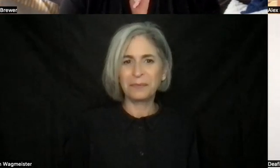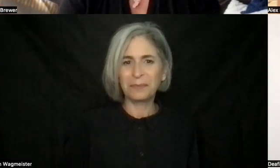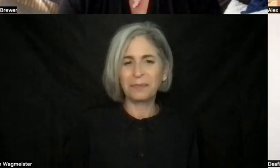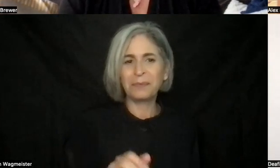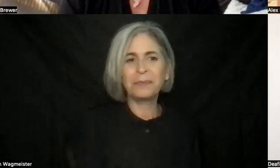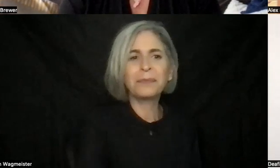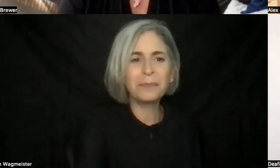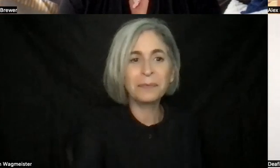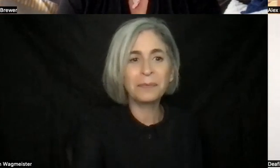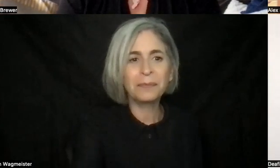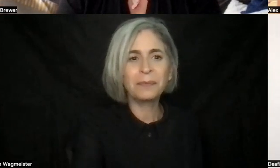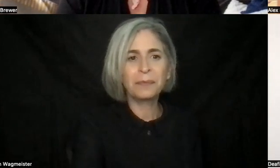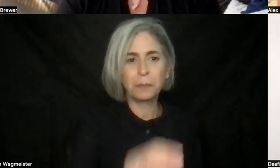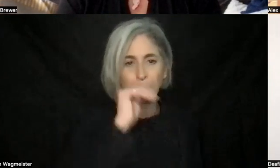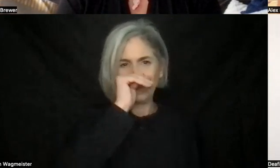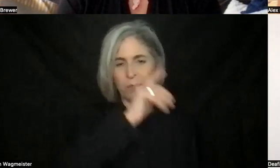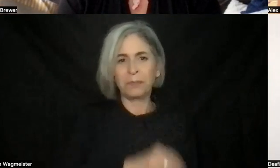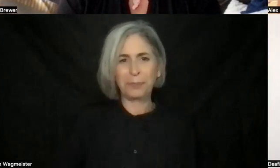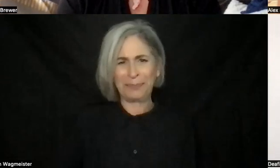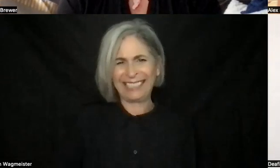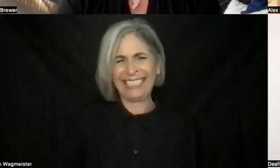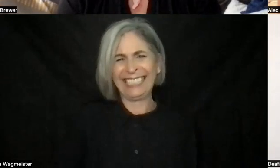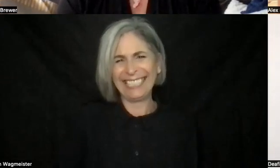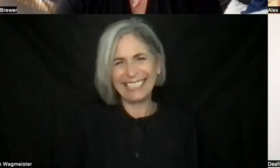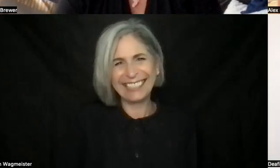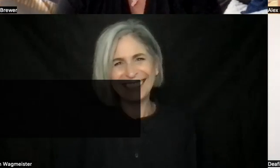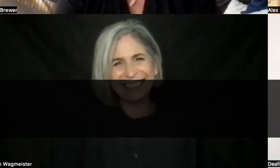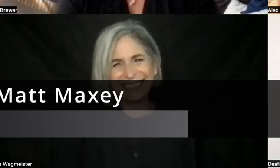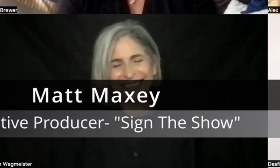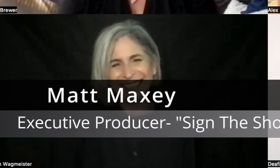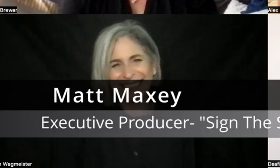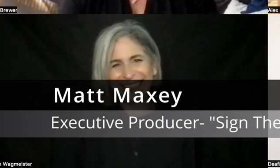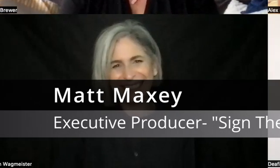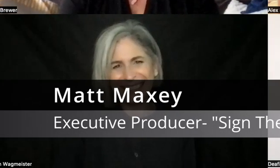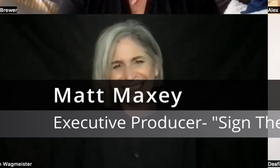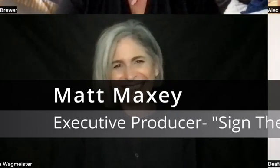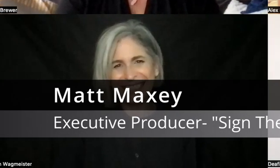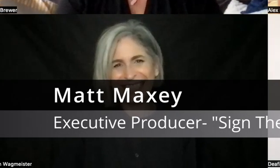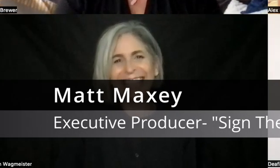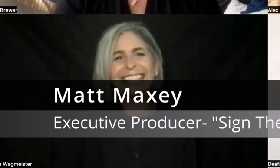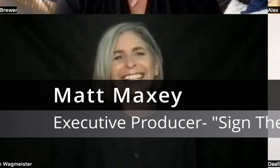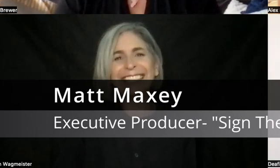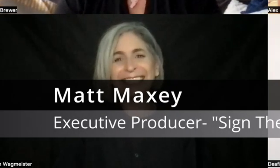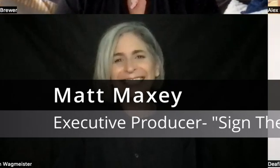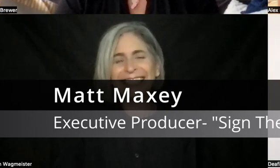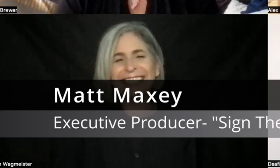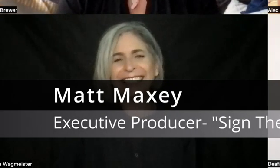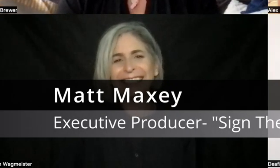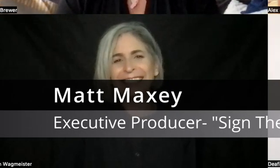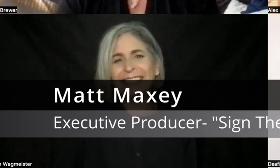first time I saw her, I'm like, who is this woman? She's talking about making a movie? What? But at the same time, we're